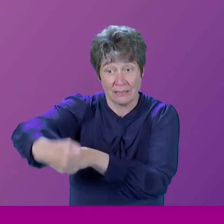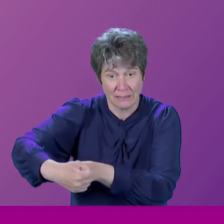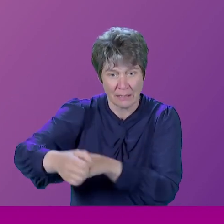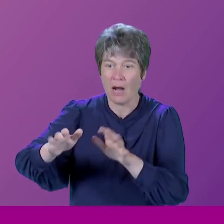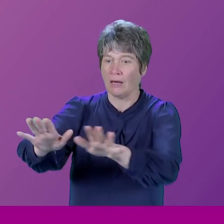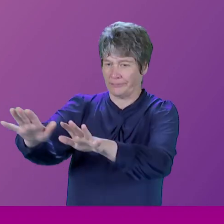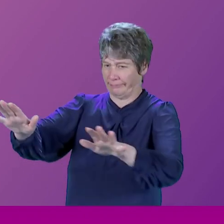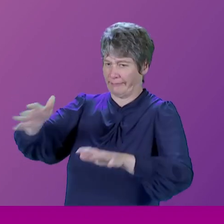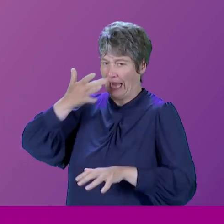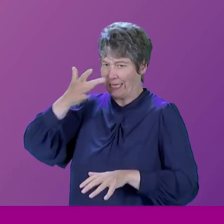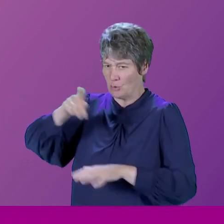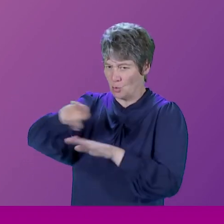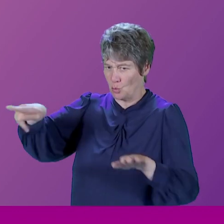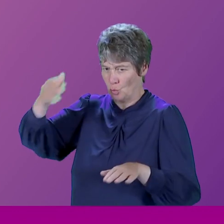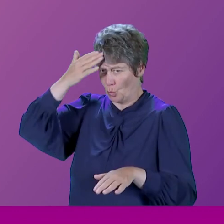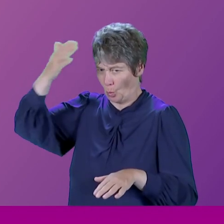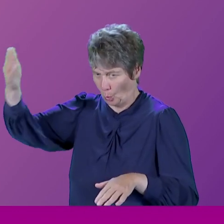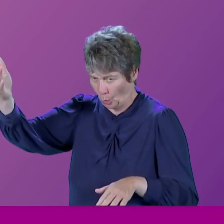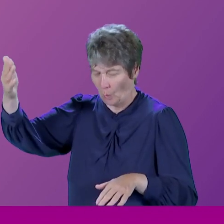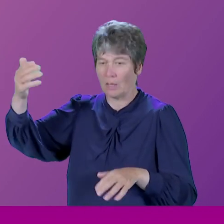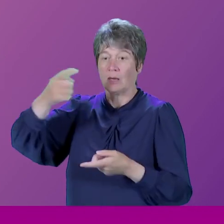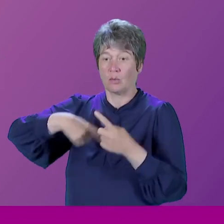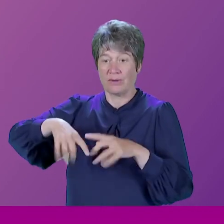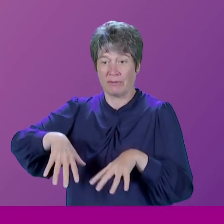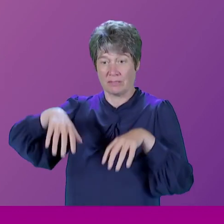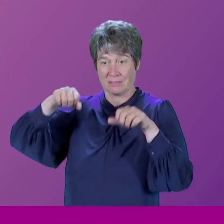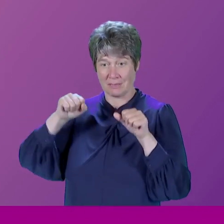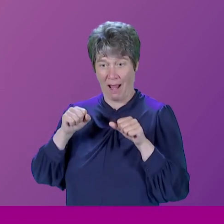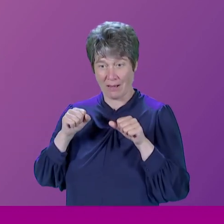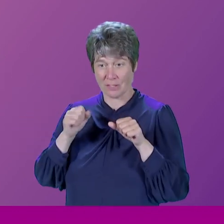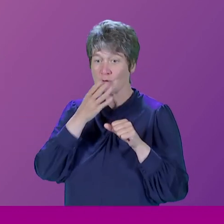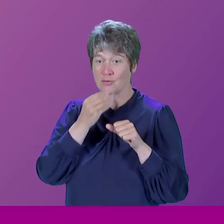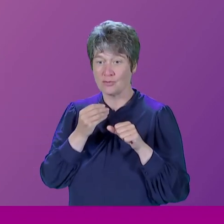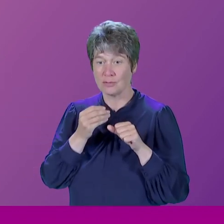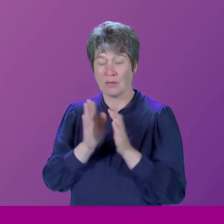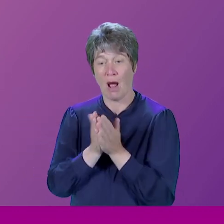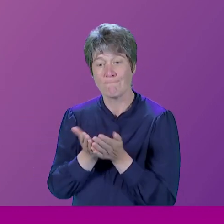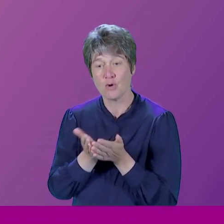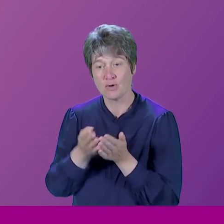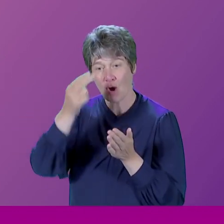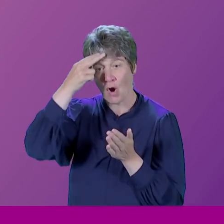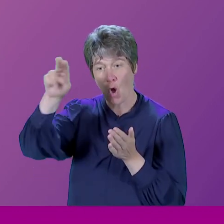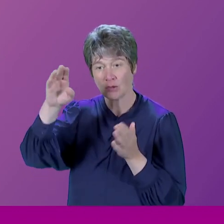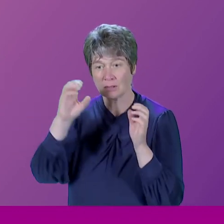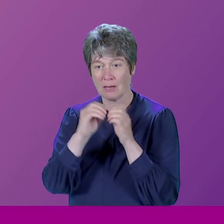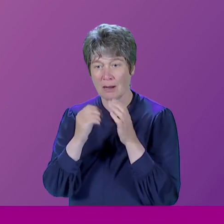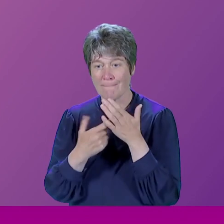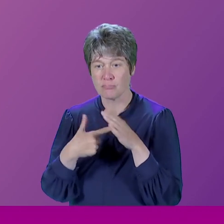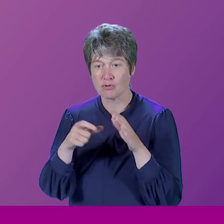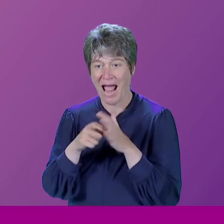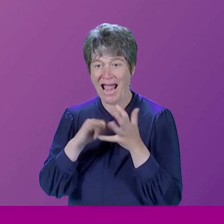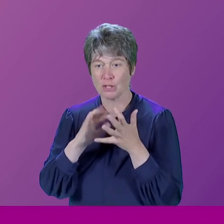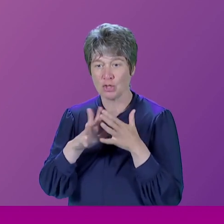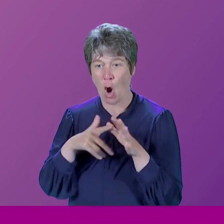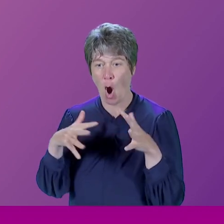we started this series using a guidebook called a Bradshaw's Guide. And there was one to Britain, which was jolly useful. That was about the